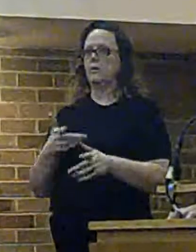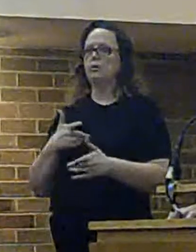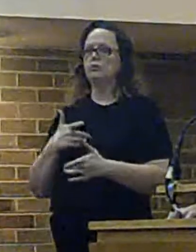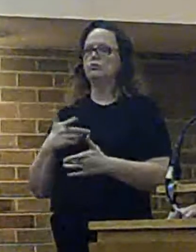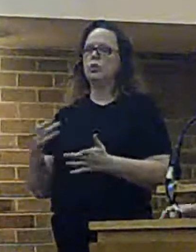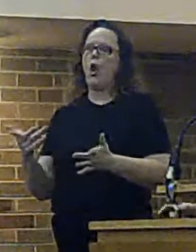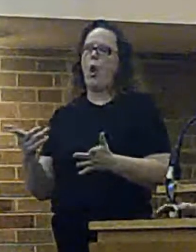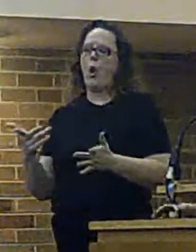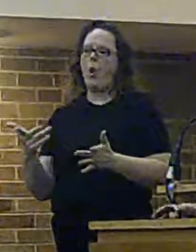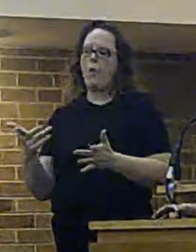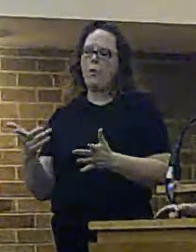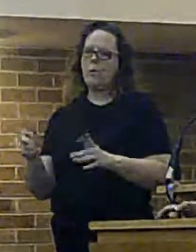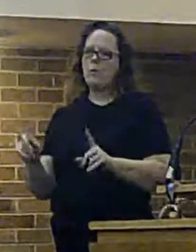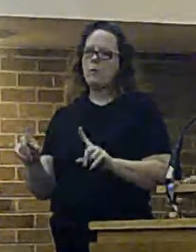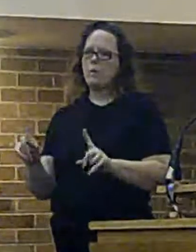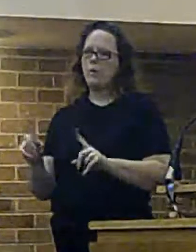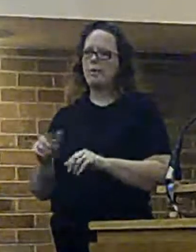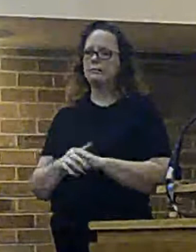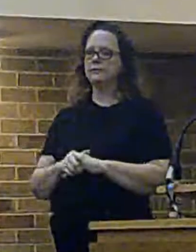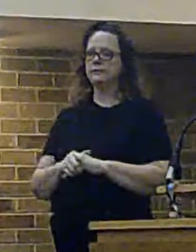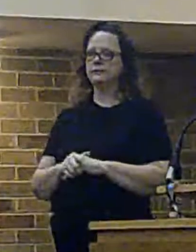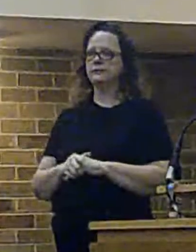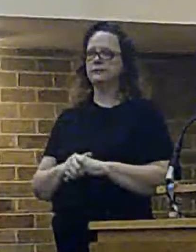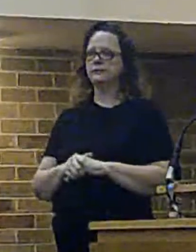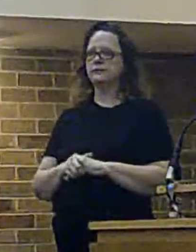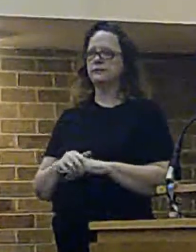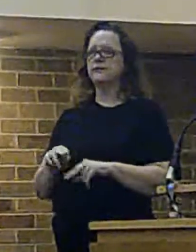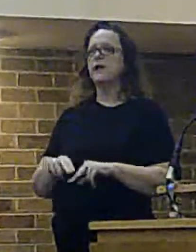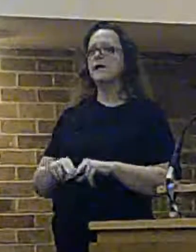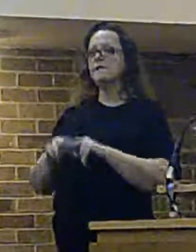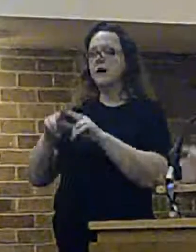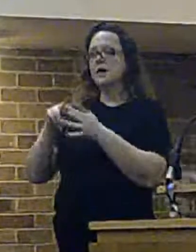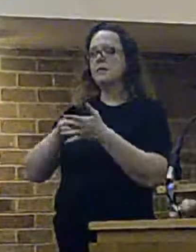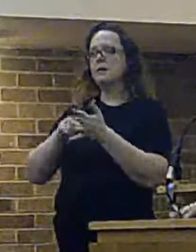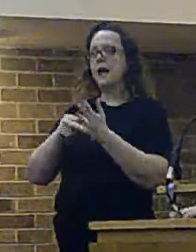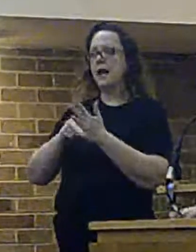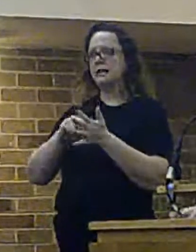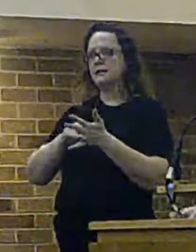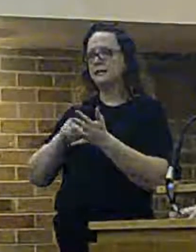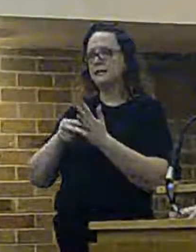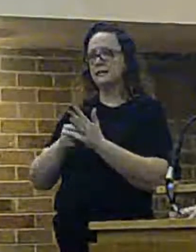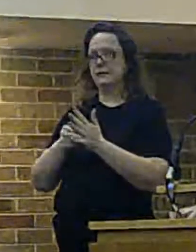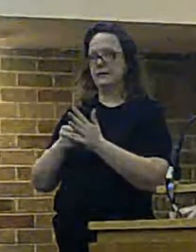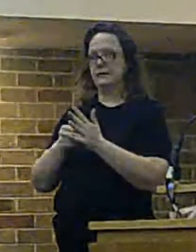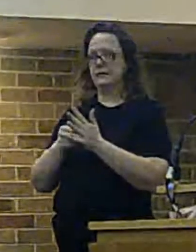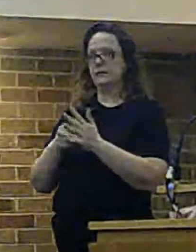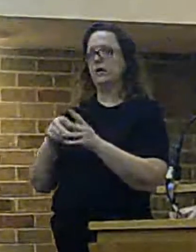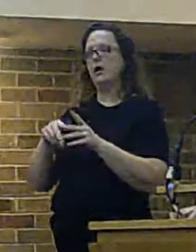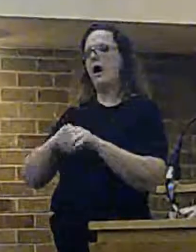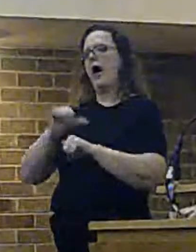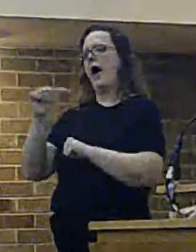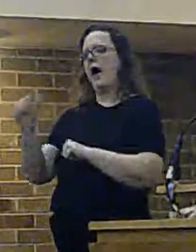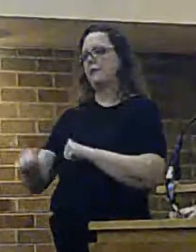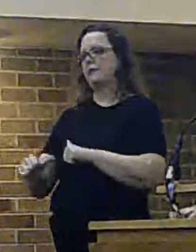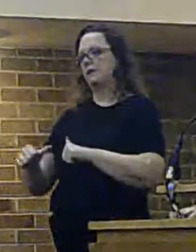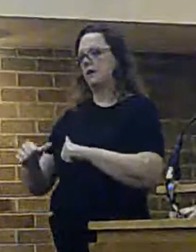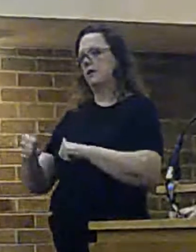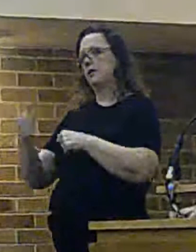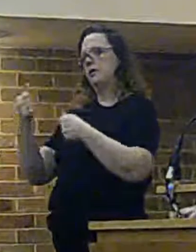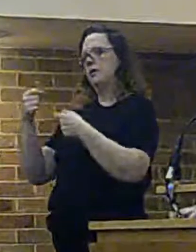that. Any final plans would only be determined followed from authority approval and then a